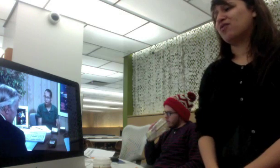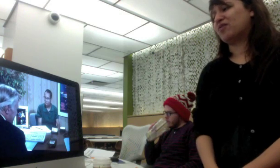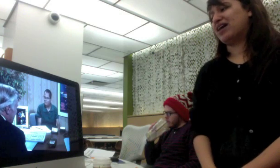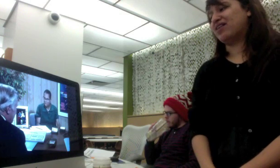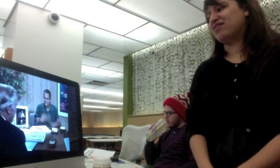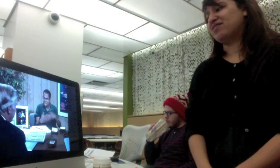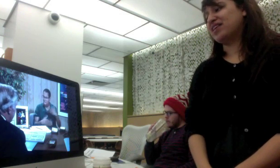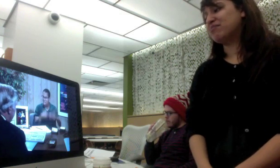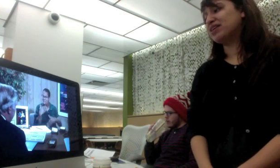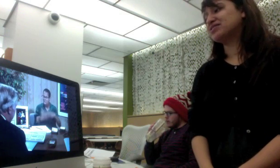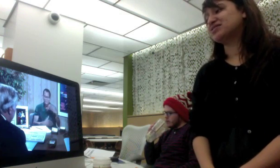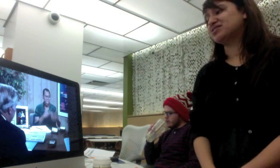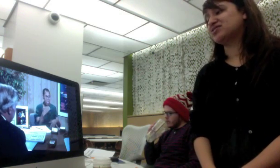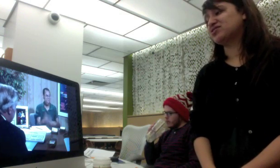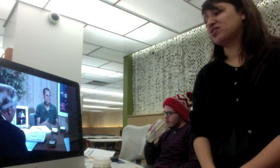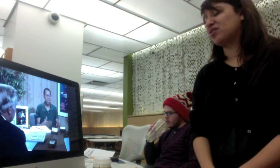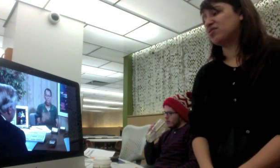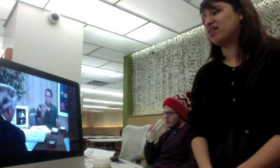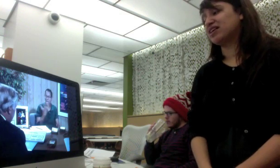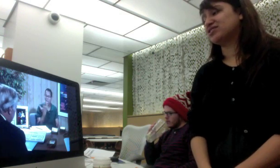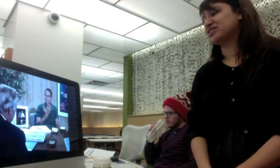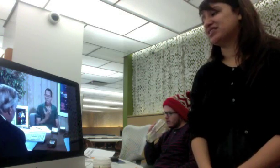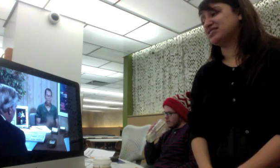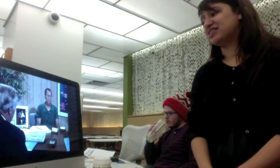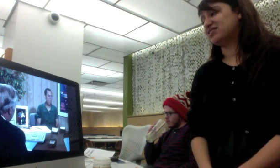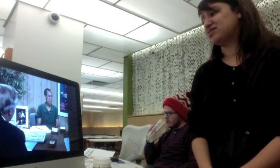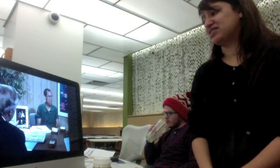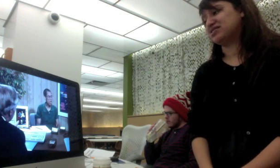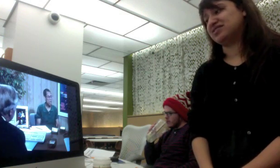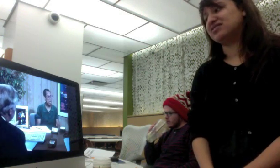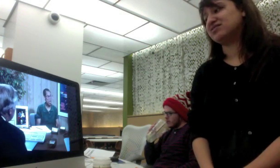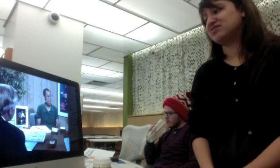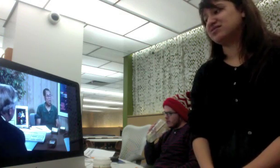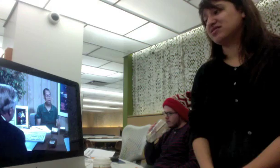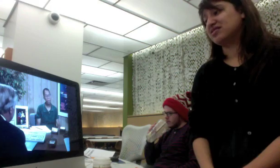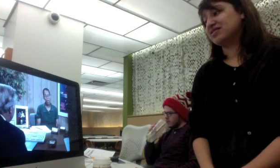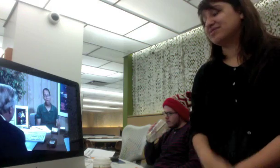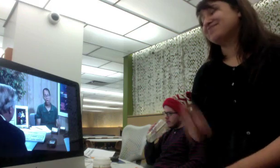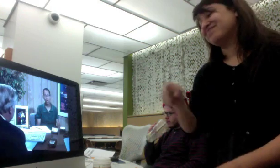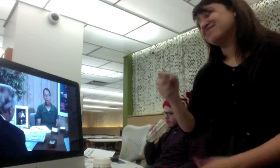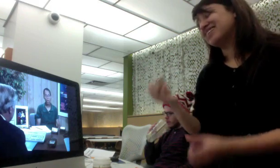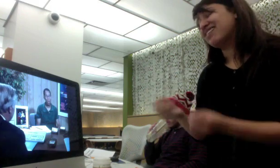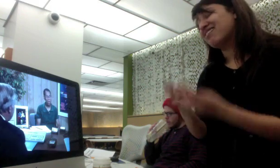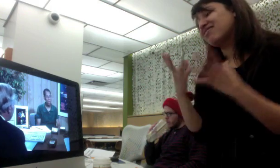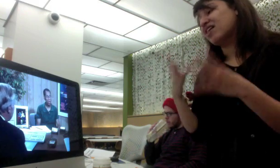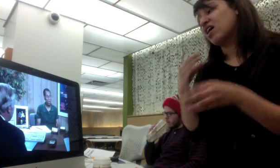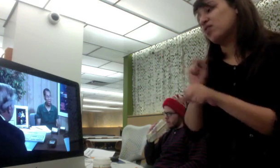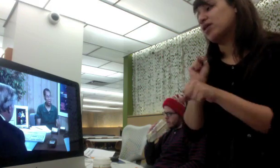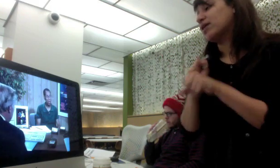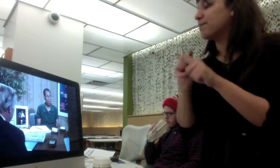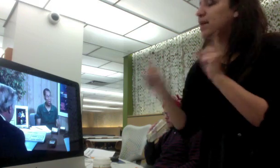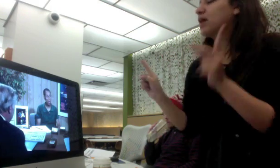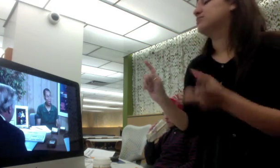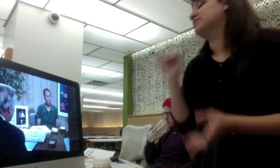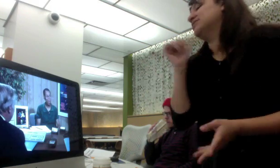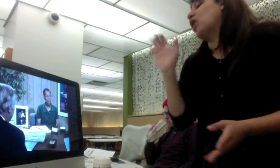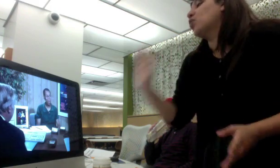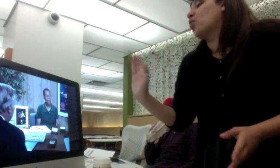oh wow that process is so long it just continues and continues but of it other people do